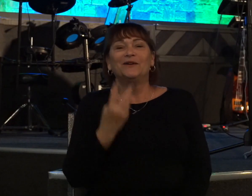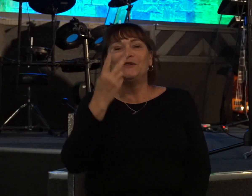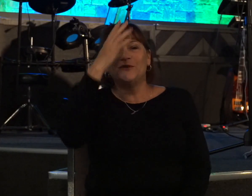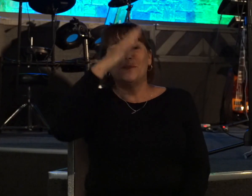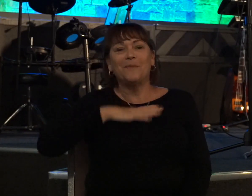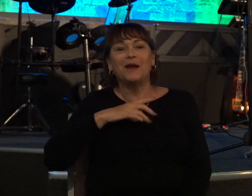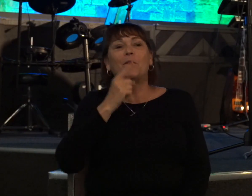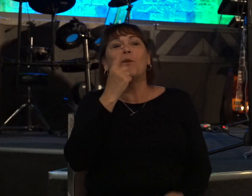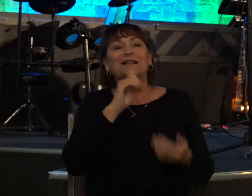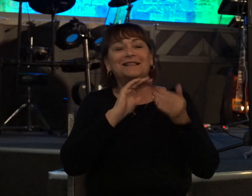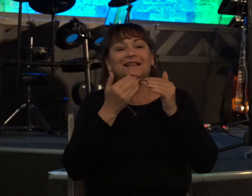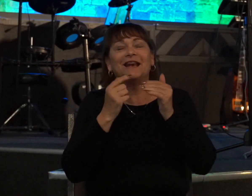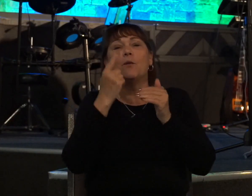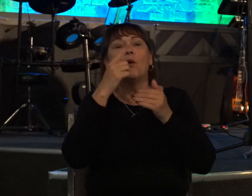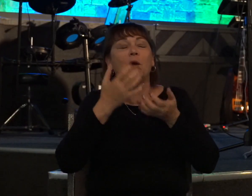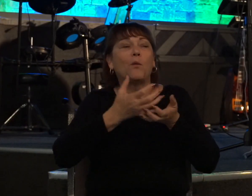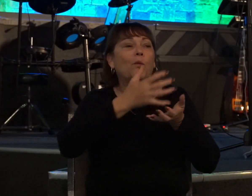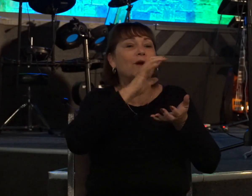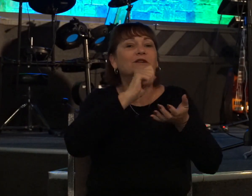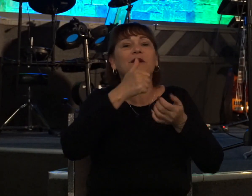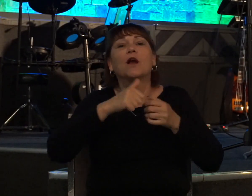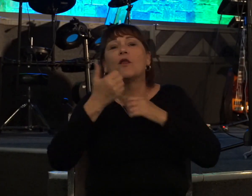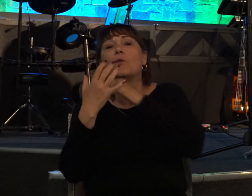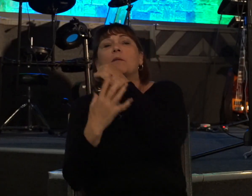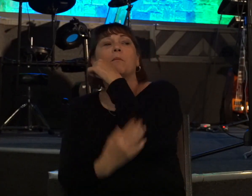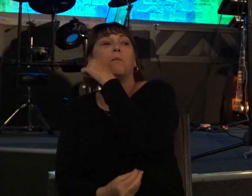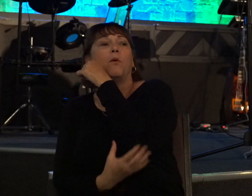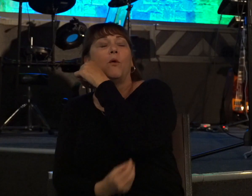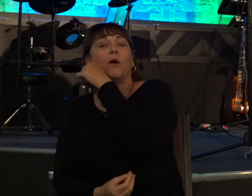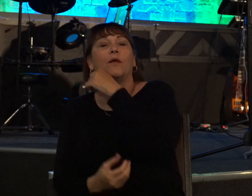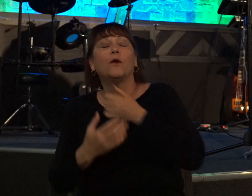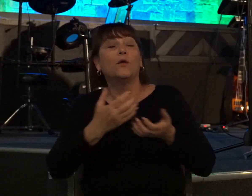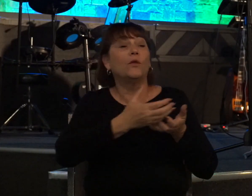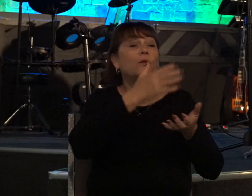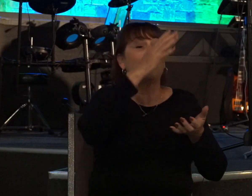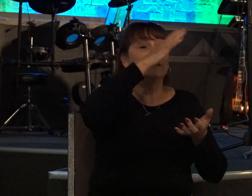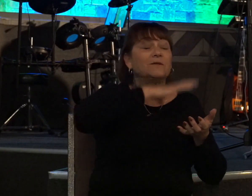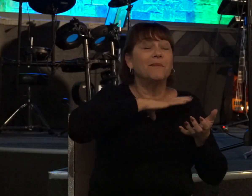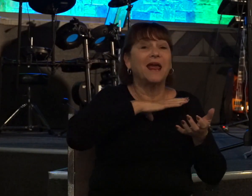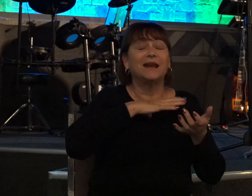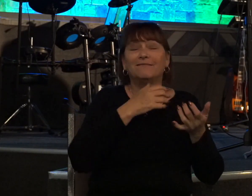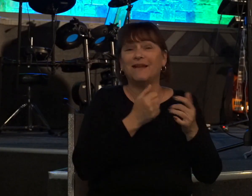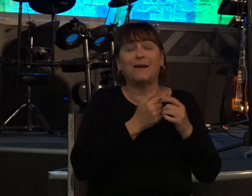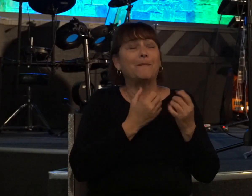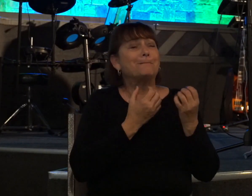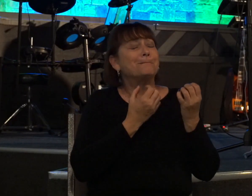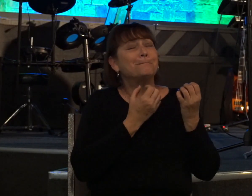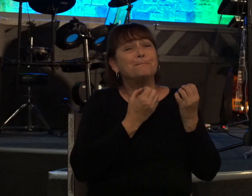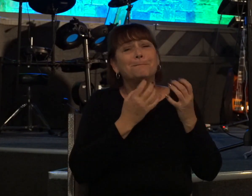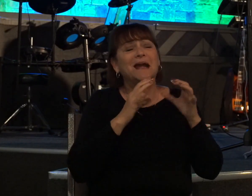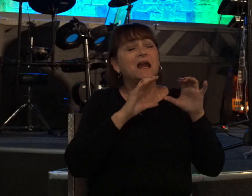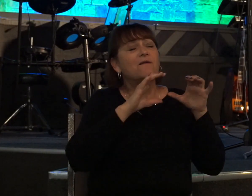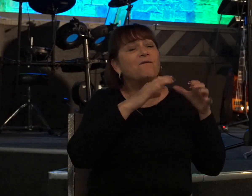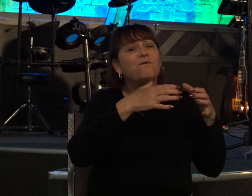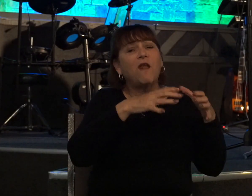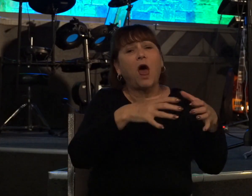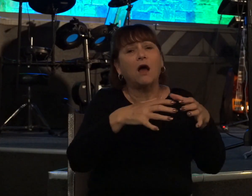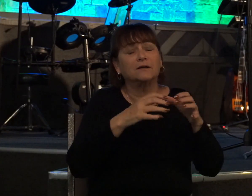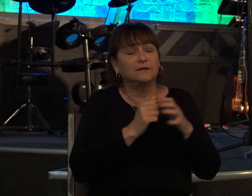one rich and the other poor the rich man had exceedingly many flocks and herds but the poor